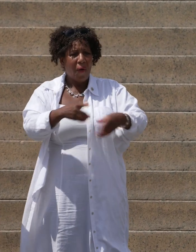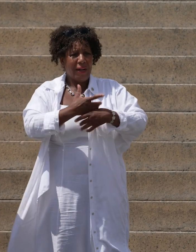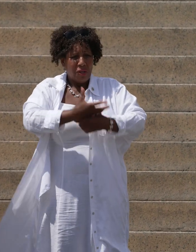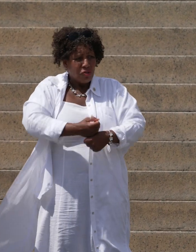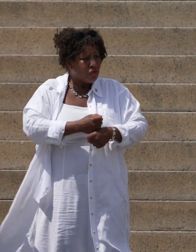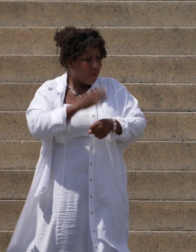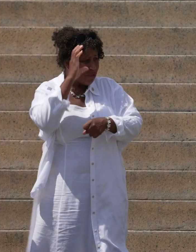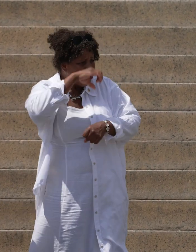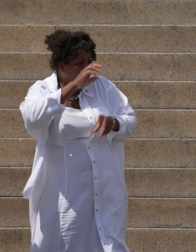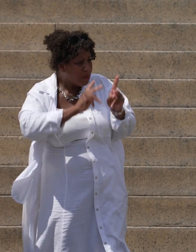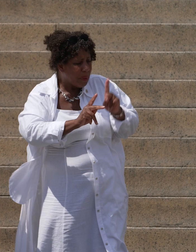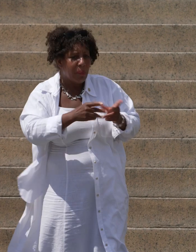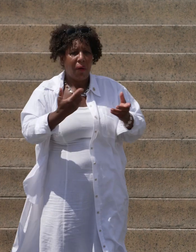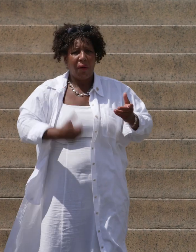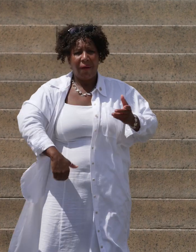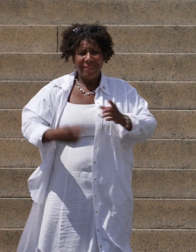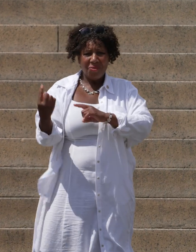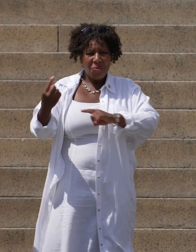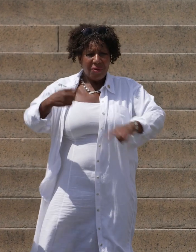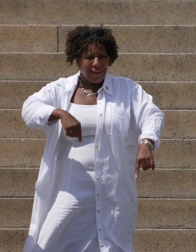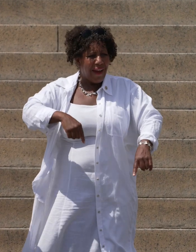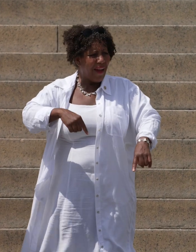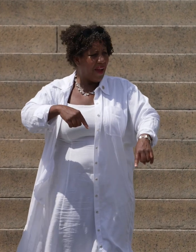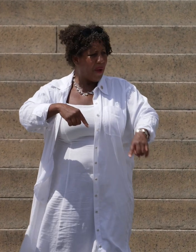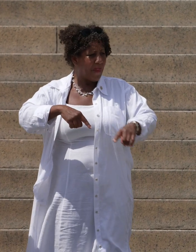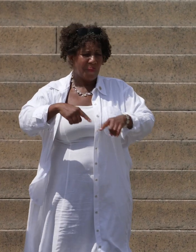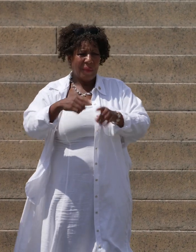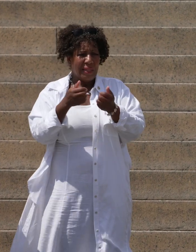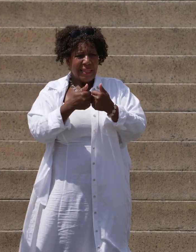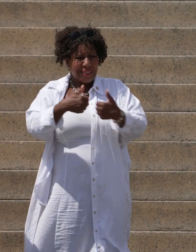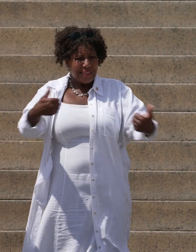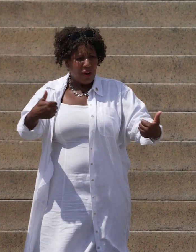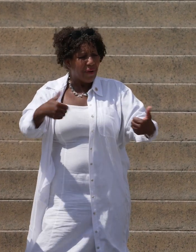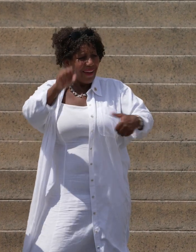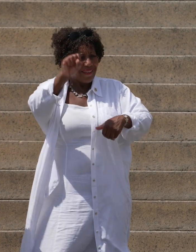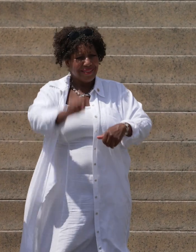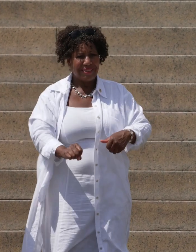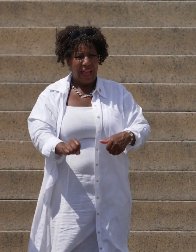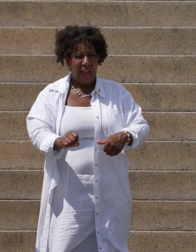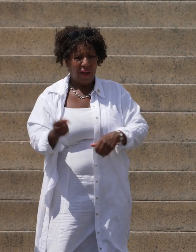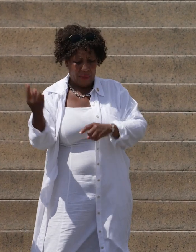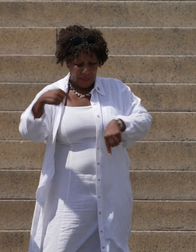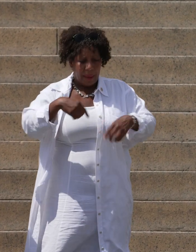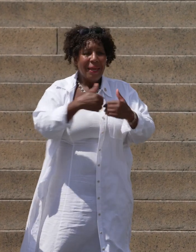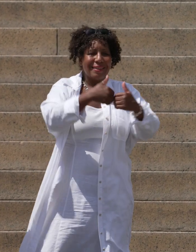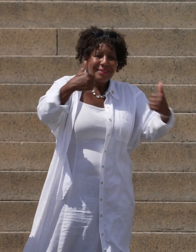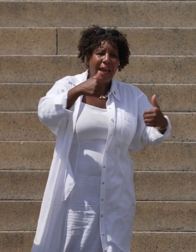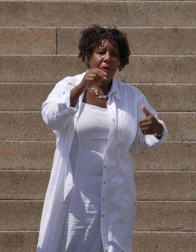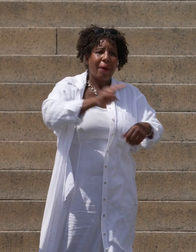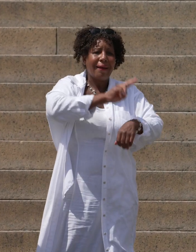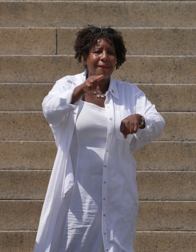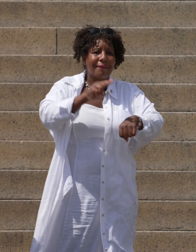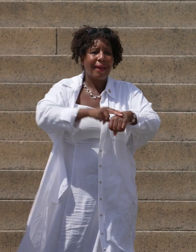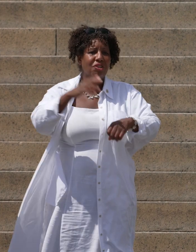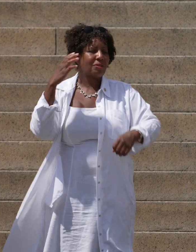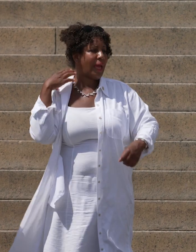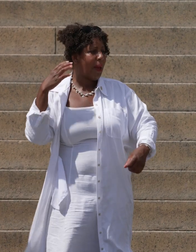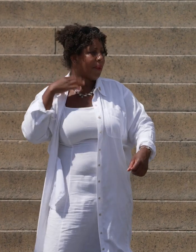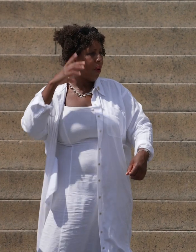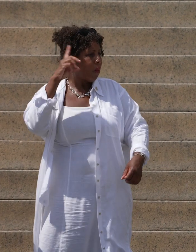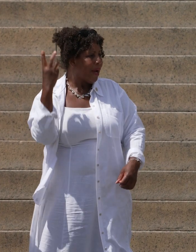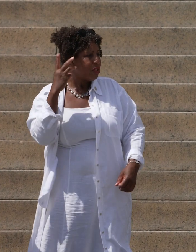strangers, to come from the segregated South to the segregated nation's capital.